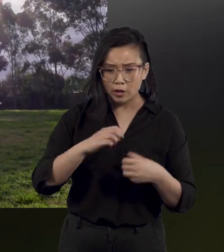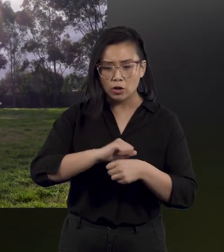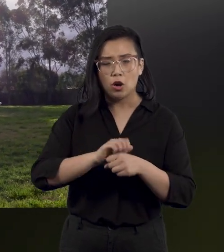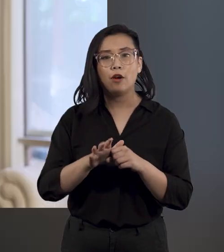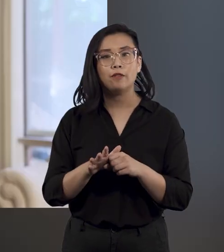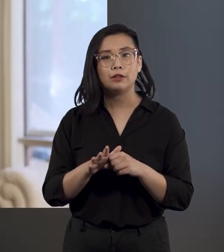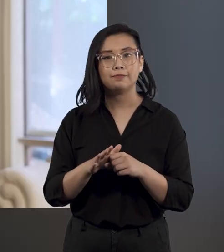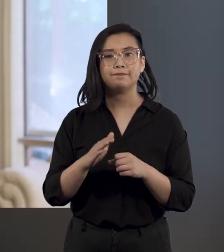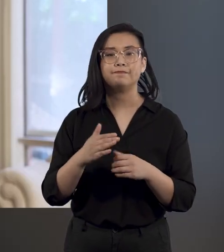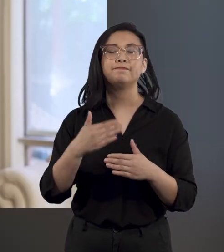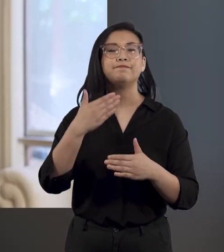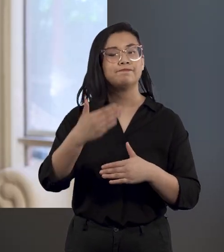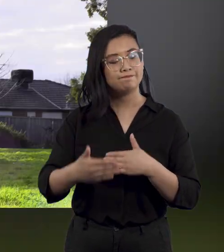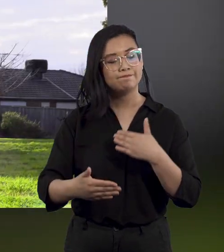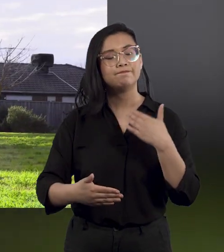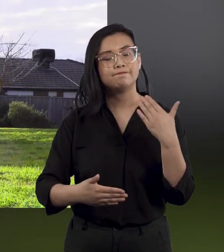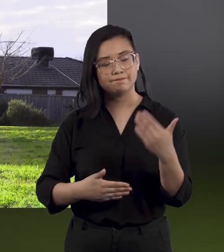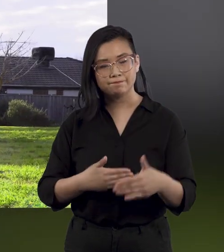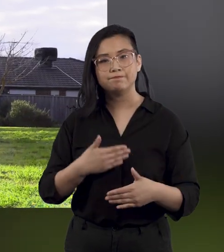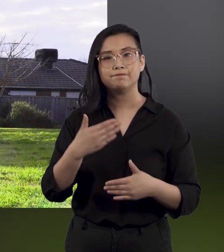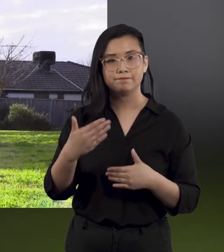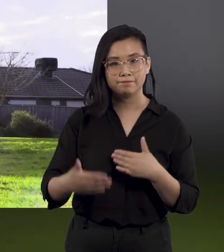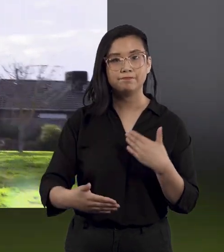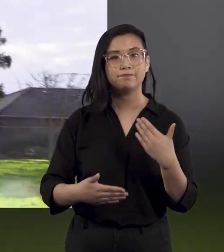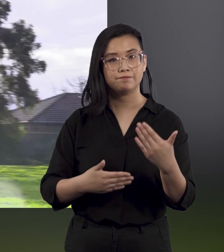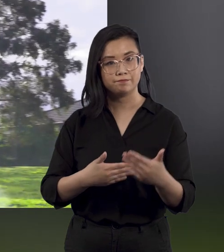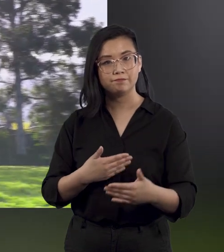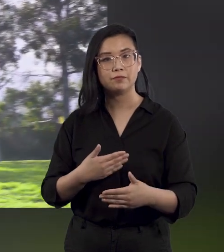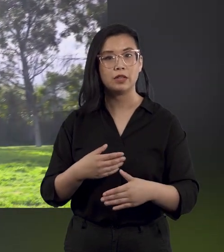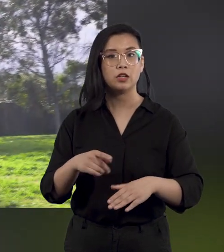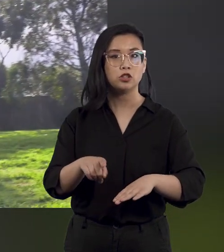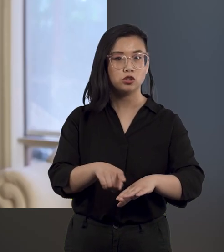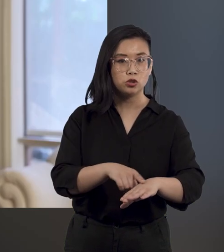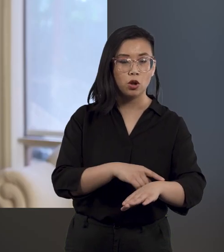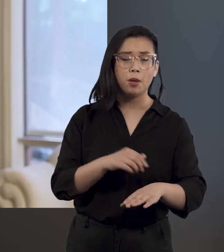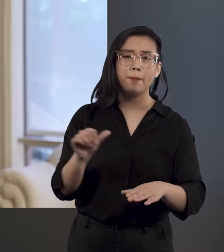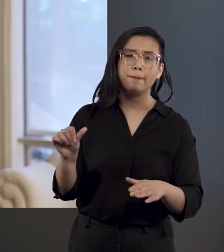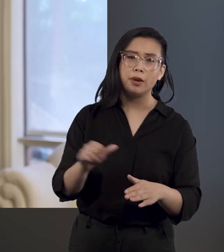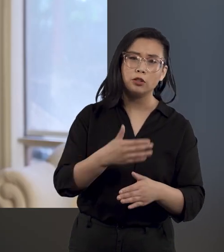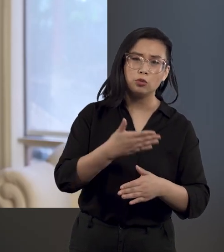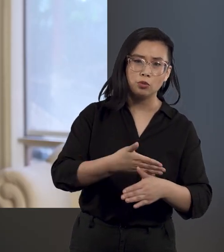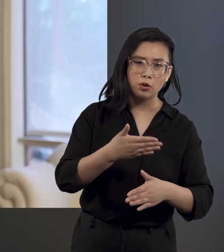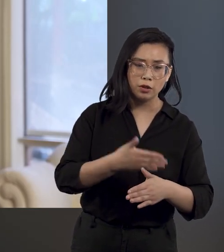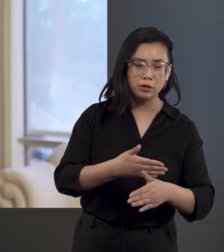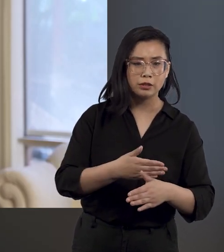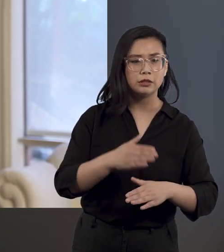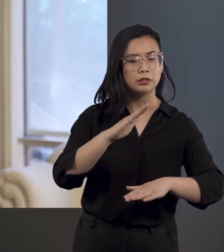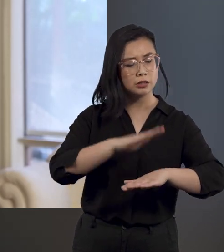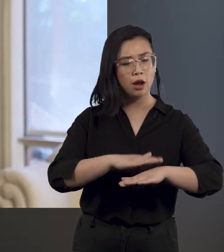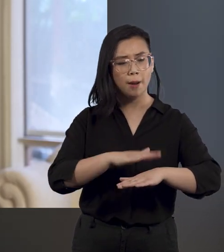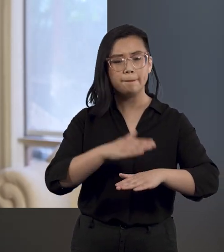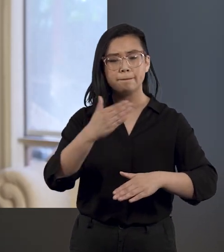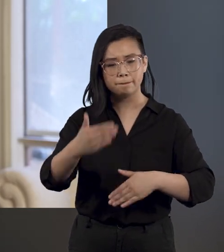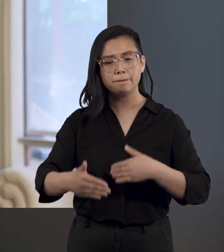Pace yourself. Just getting back to it slowly. Just taking your time, you know, like,